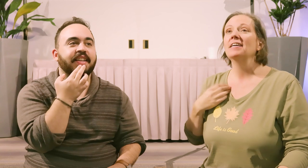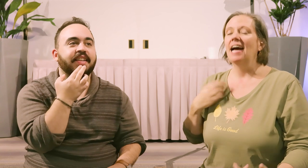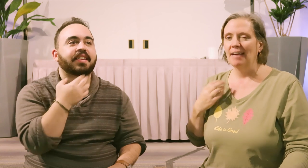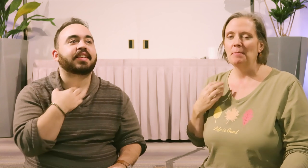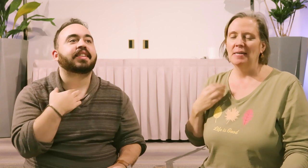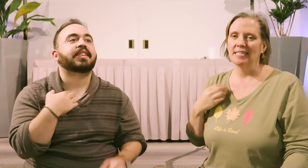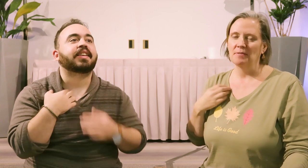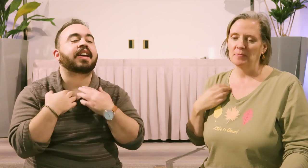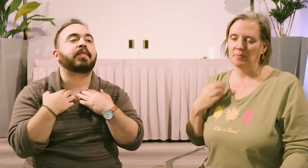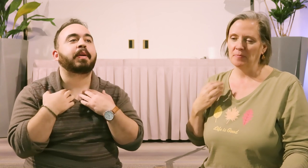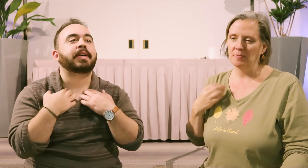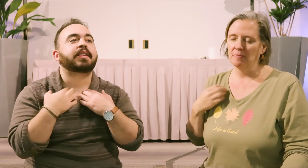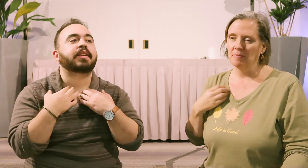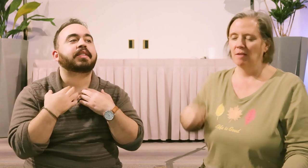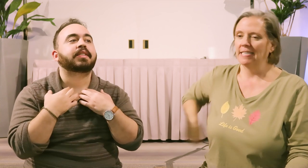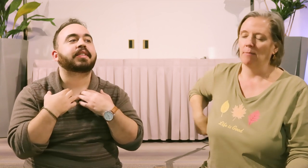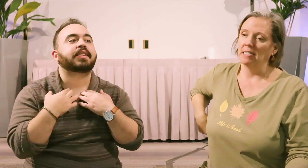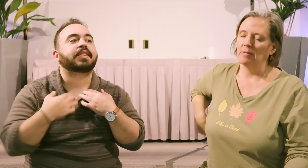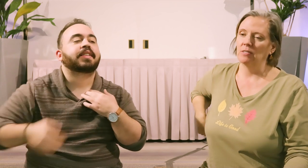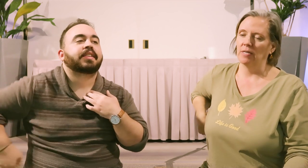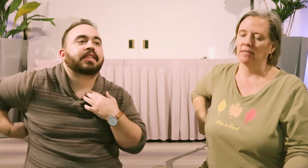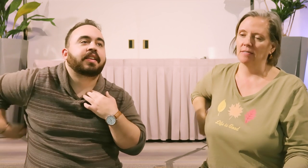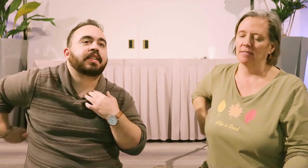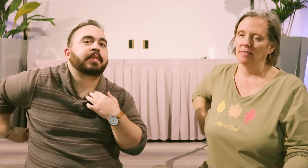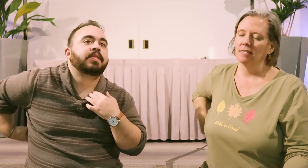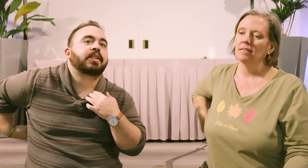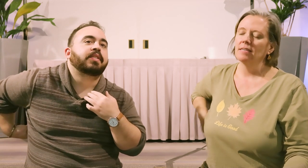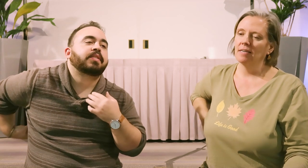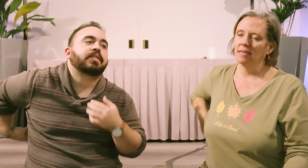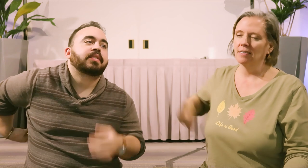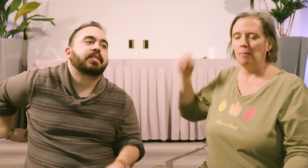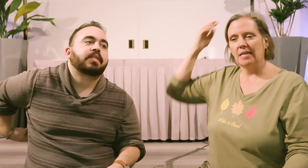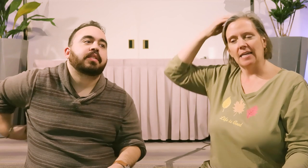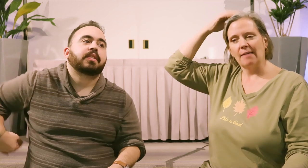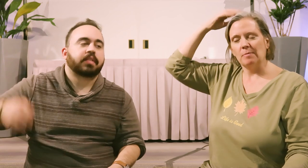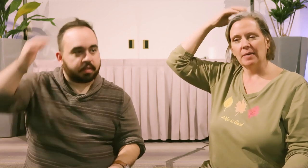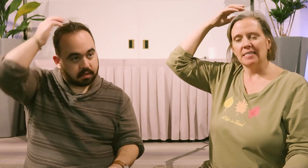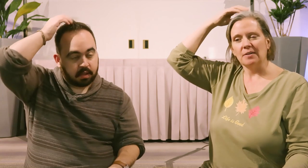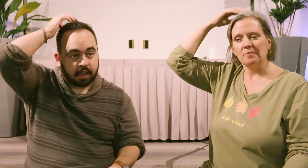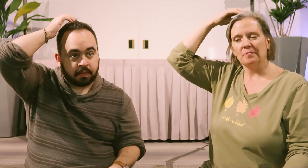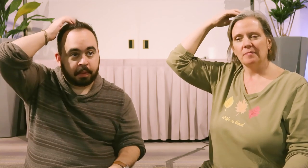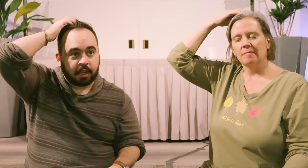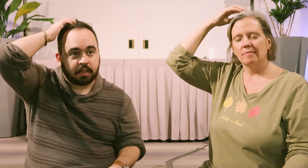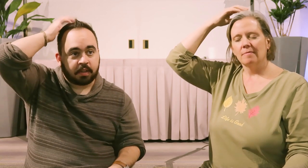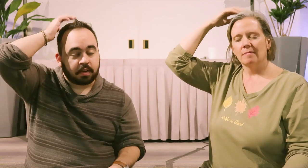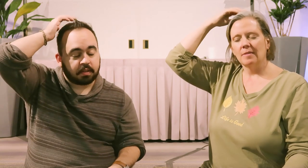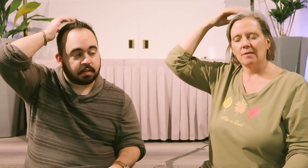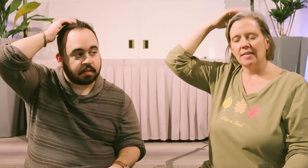I haven't met my son. I haven't met my son. Under the earm. And it's been two years. And it's been two years. Yeah. Top of the head. I haven't met my son. I haven't met my son. Okay.